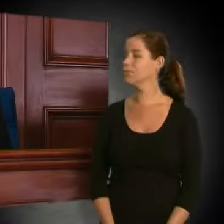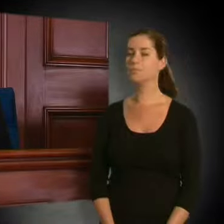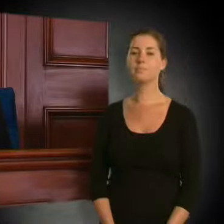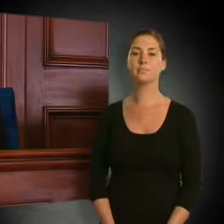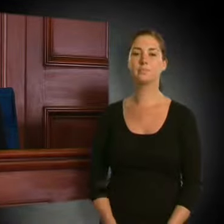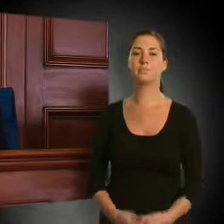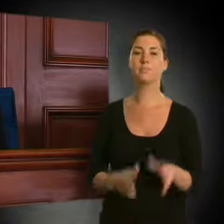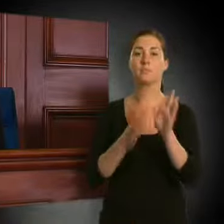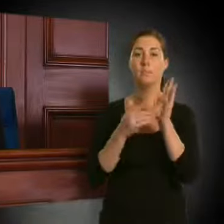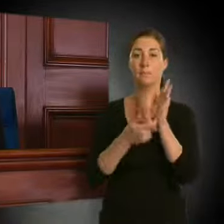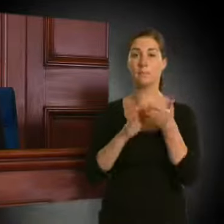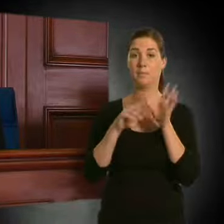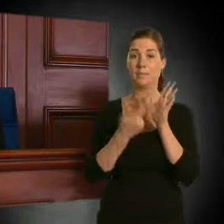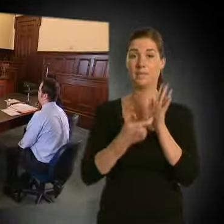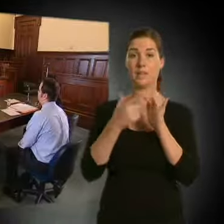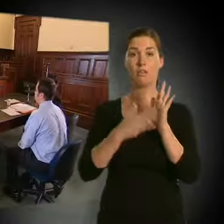Mr Harriman,